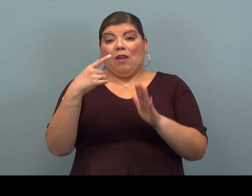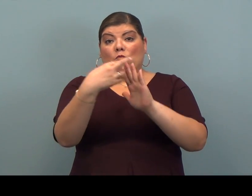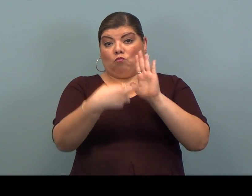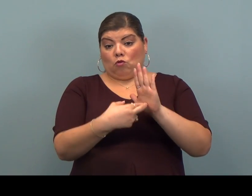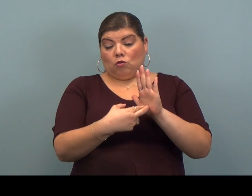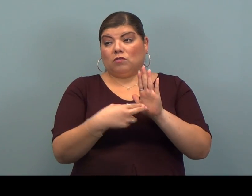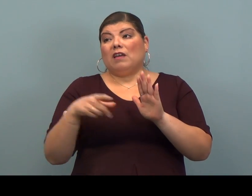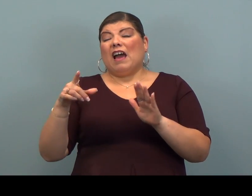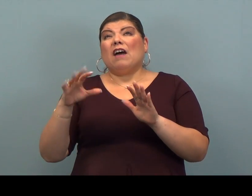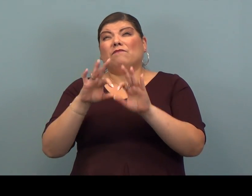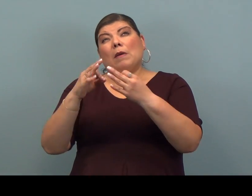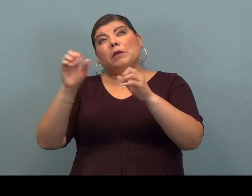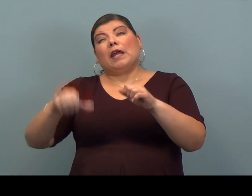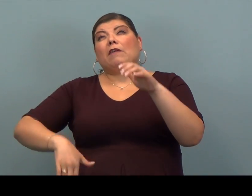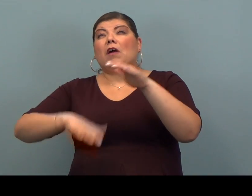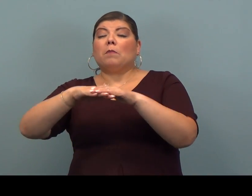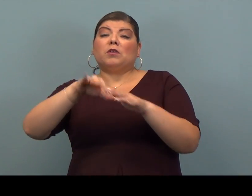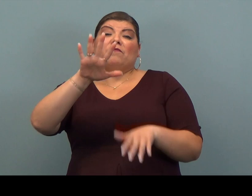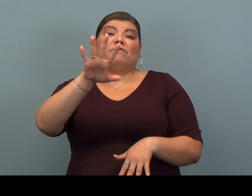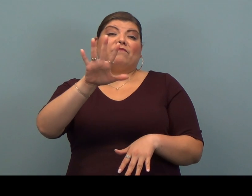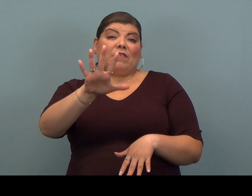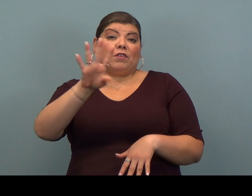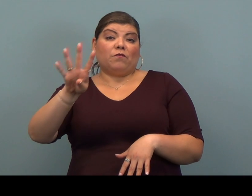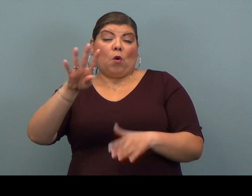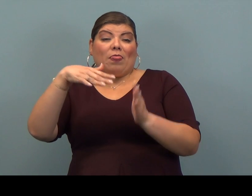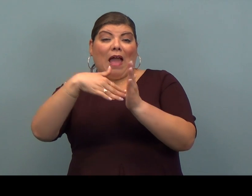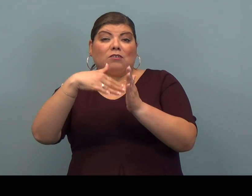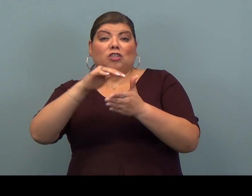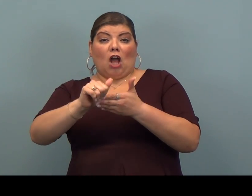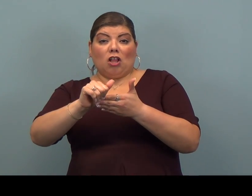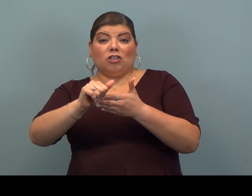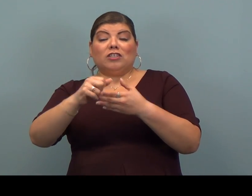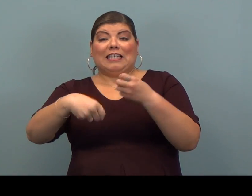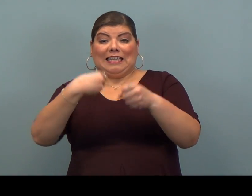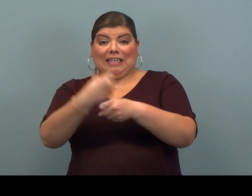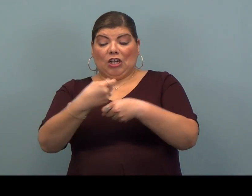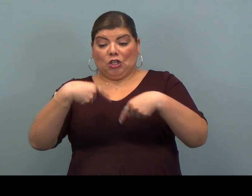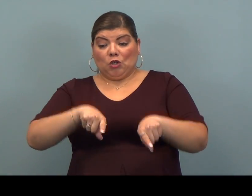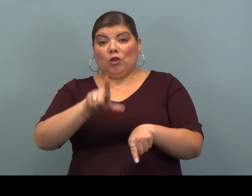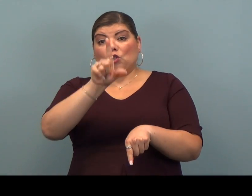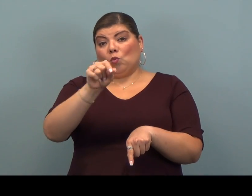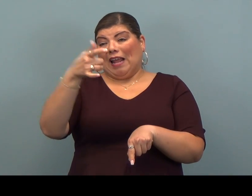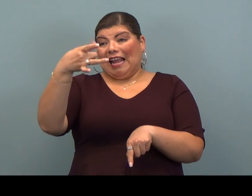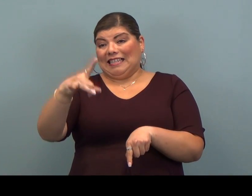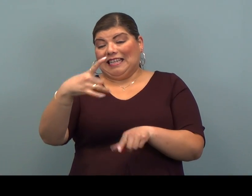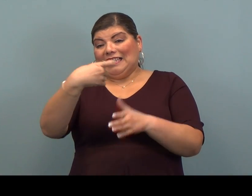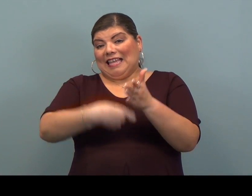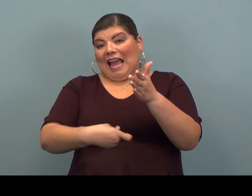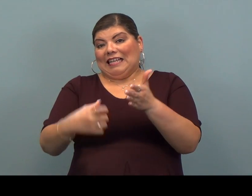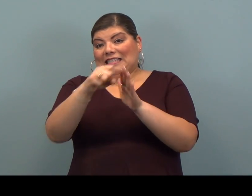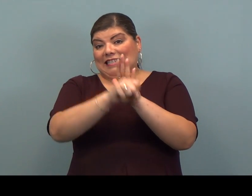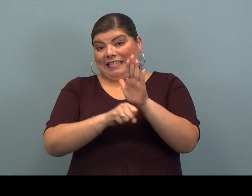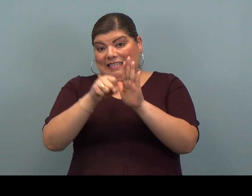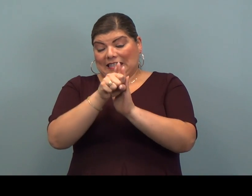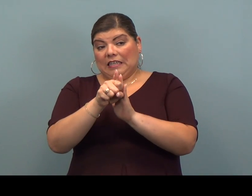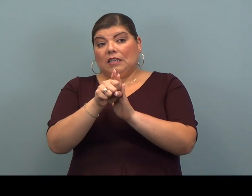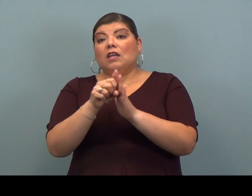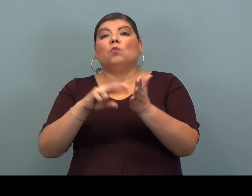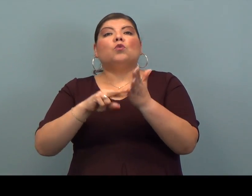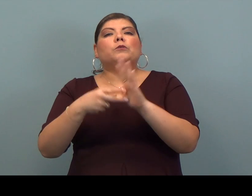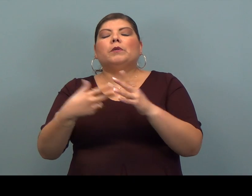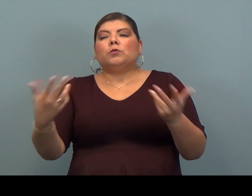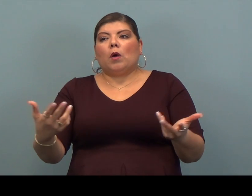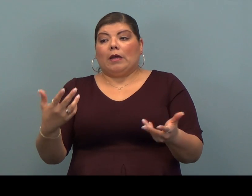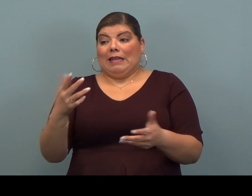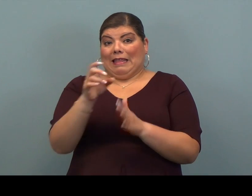family can have income up to $54,000 a year during this 2018 tax season, which